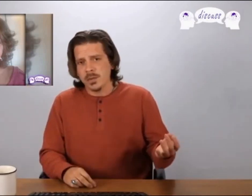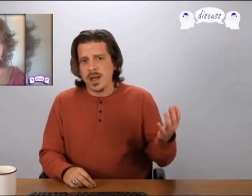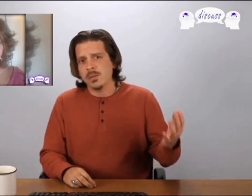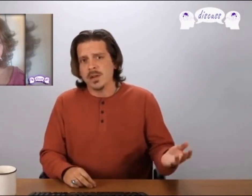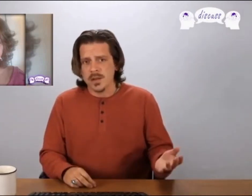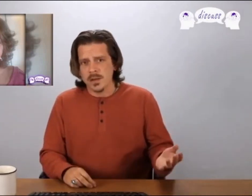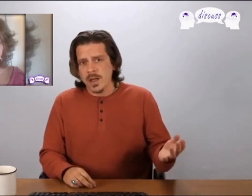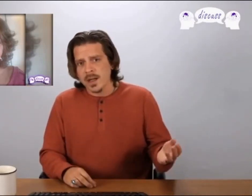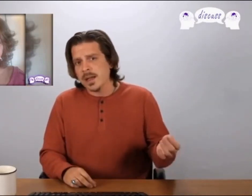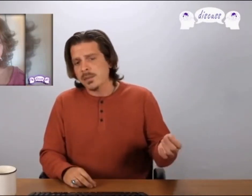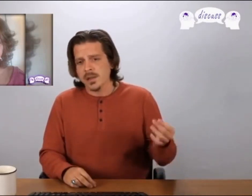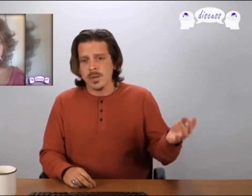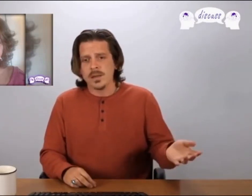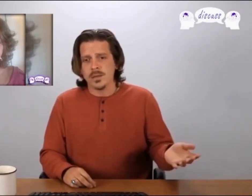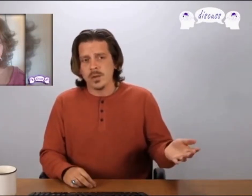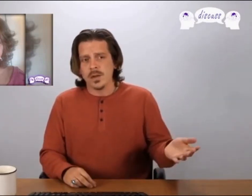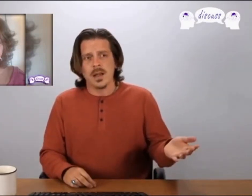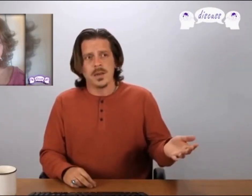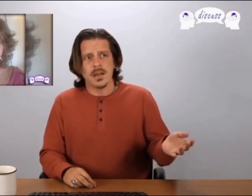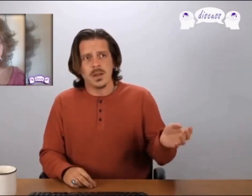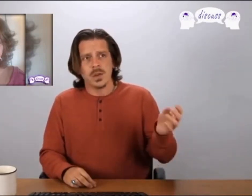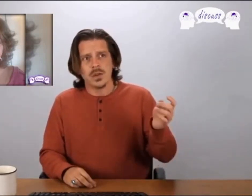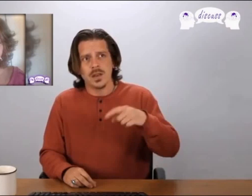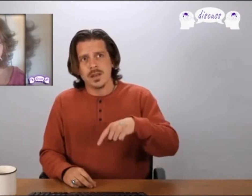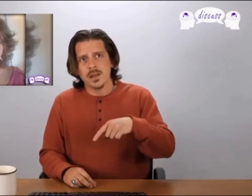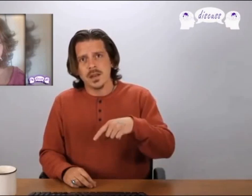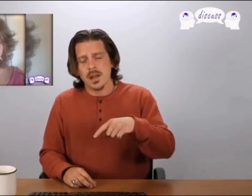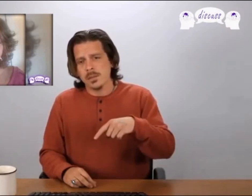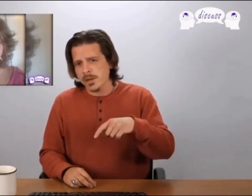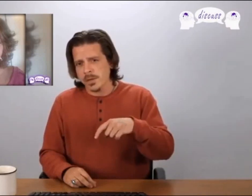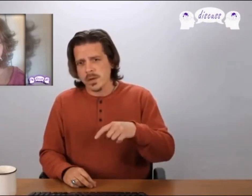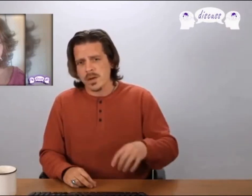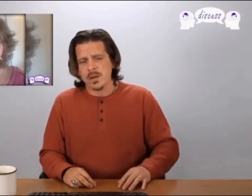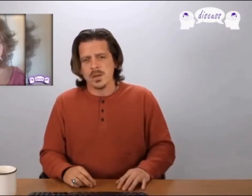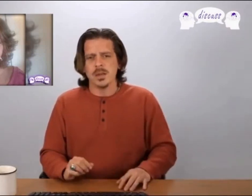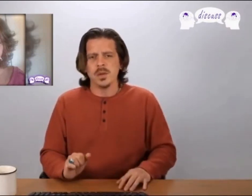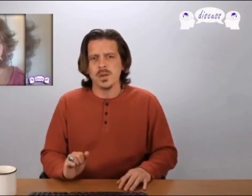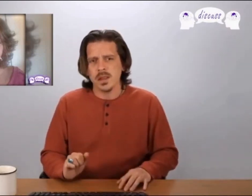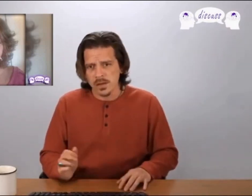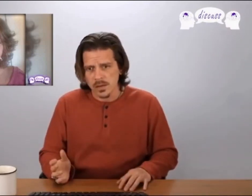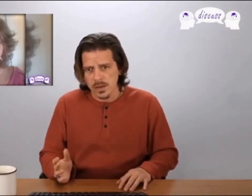Ryan Wilson the Brian named in the arrest award affidavit which is in I believe the first article that I posted in the description